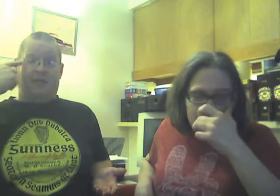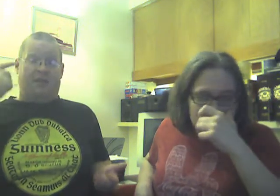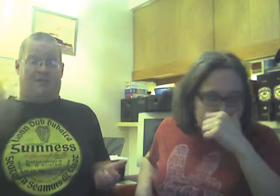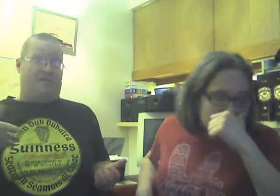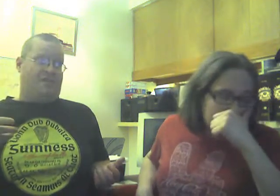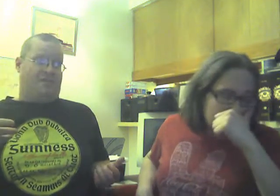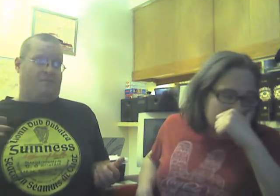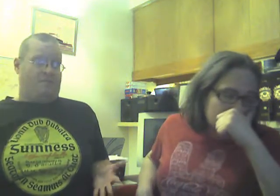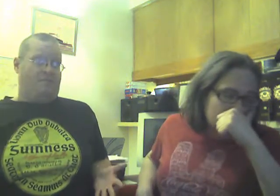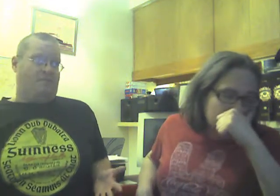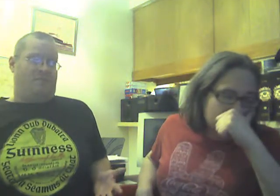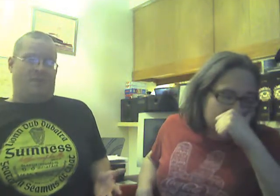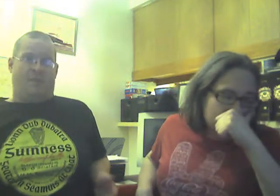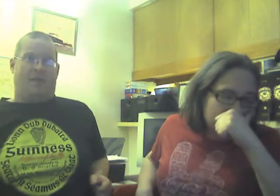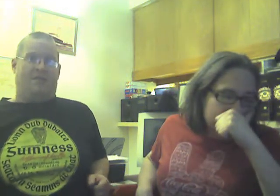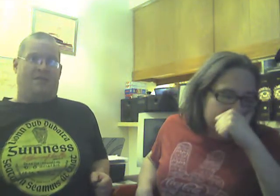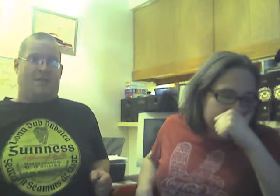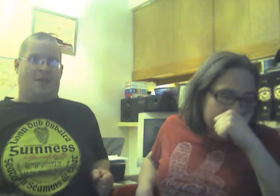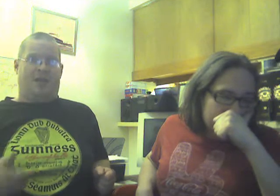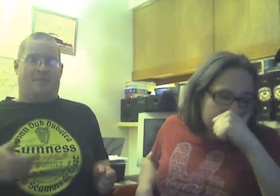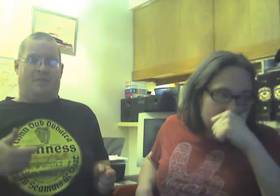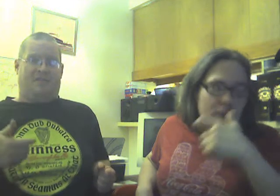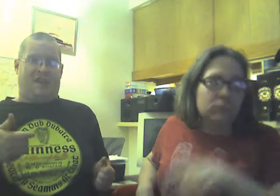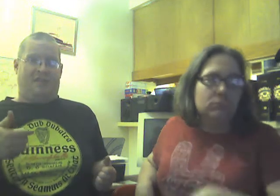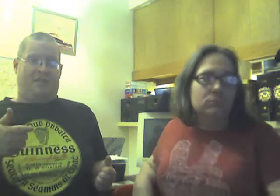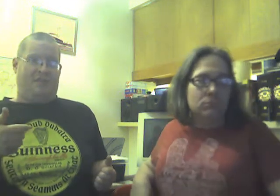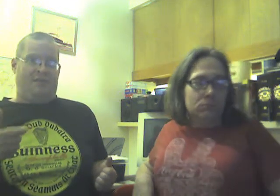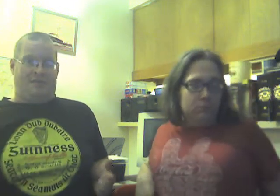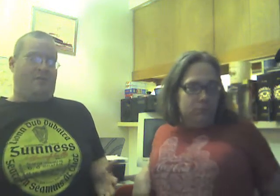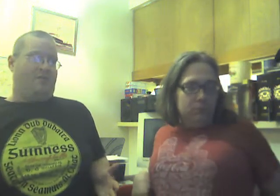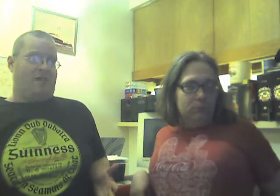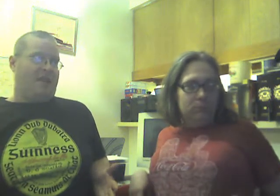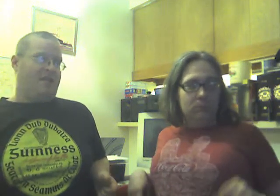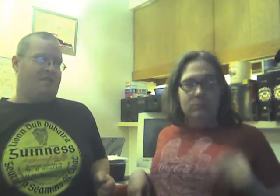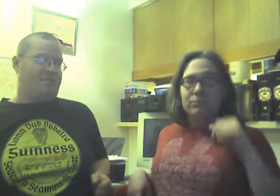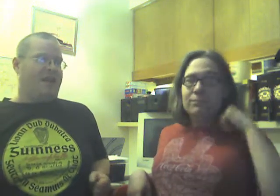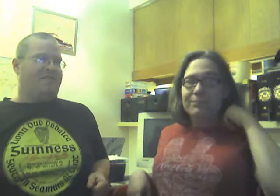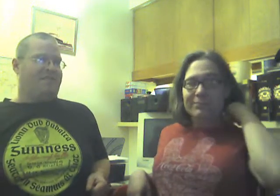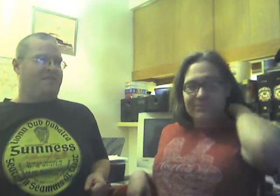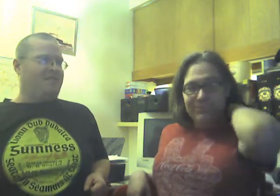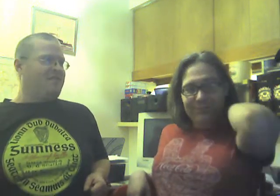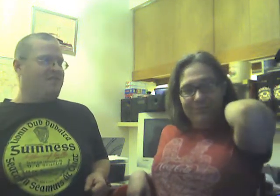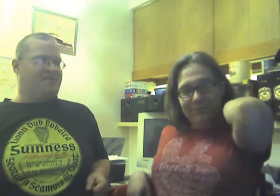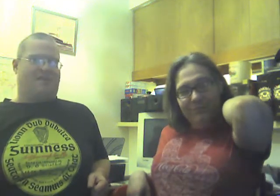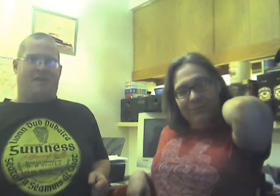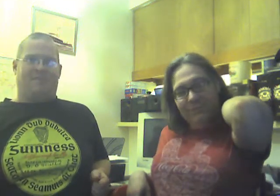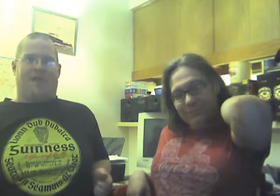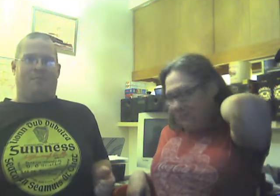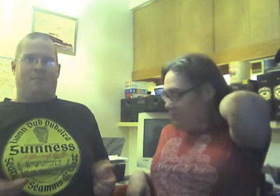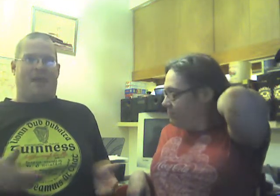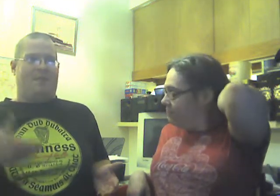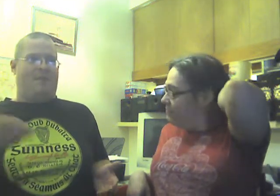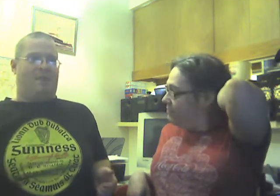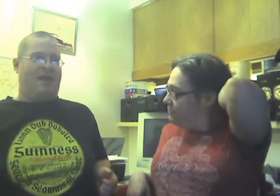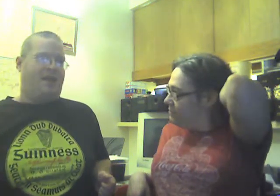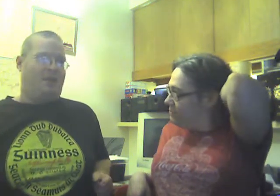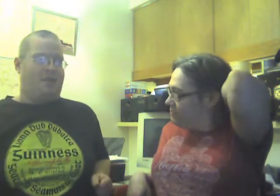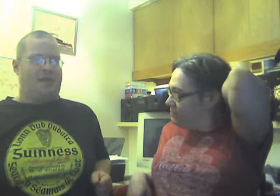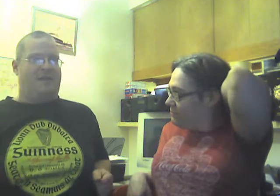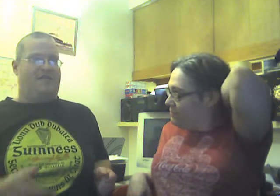It's just, sometimes there's something that's like, we're trying to express. It just comes out maybe the way that you think that